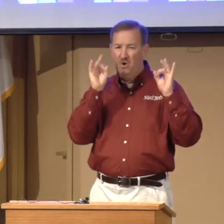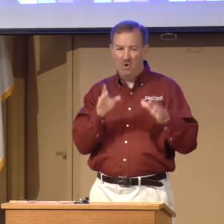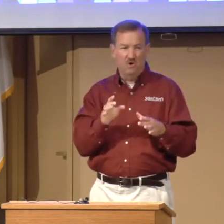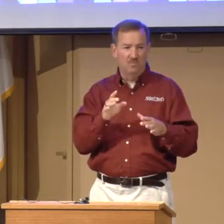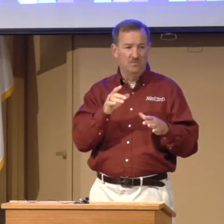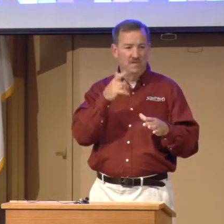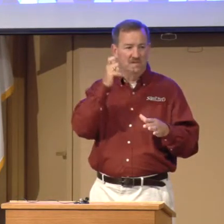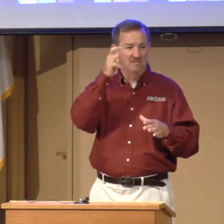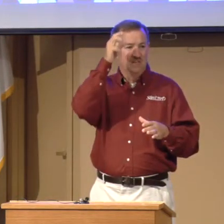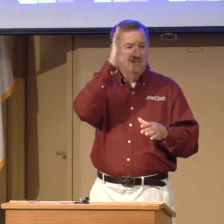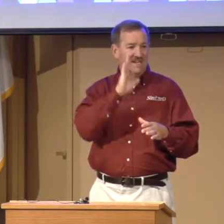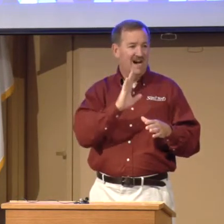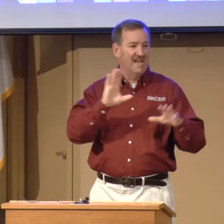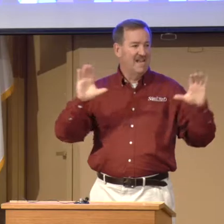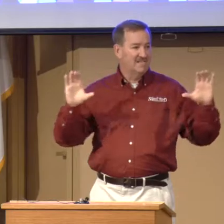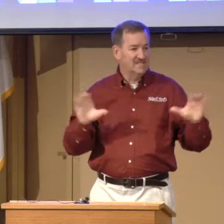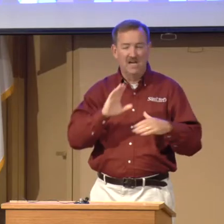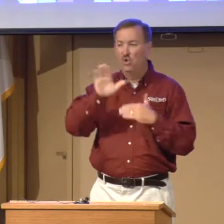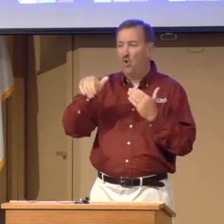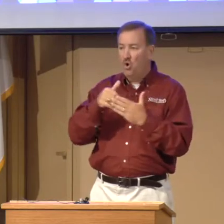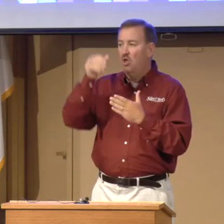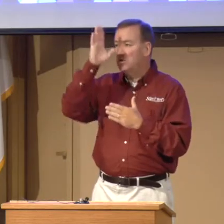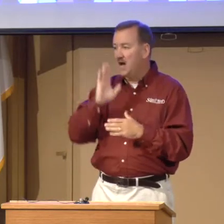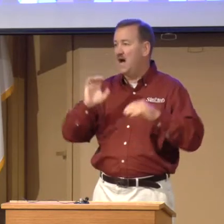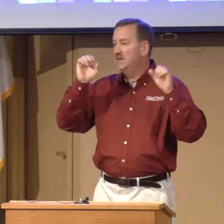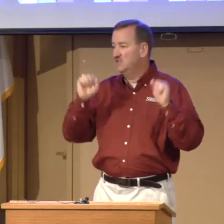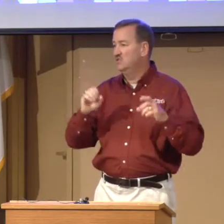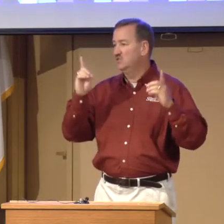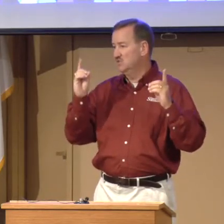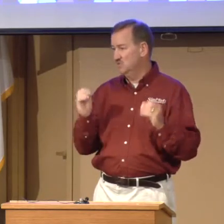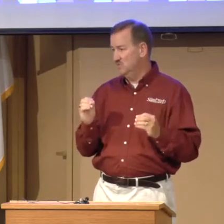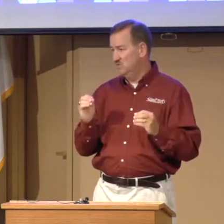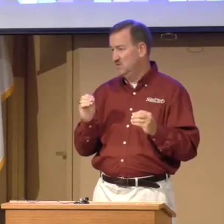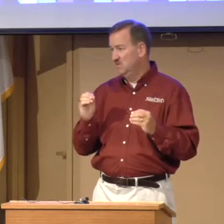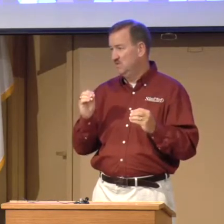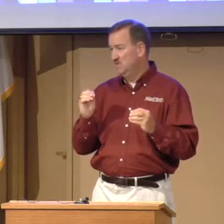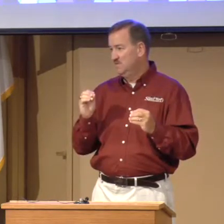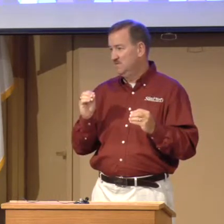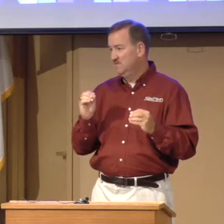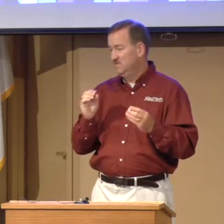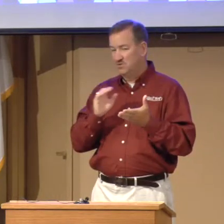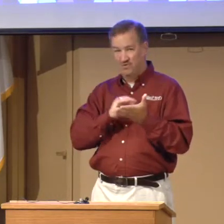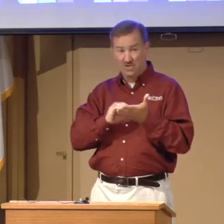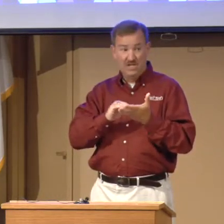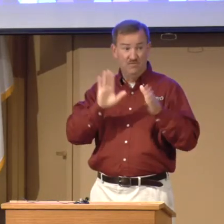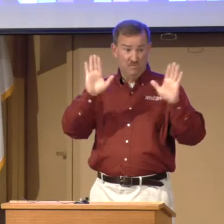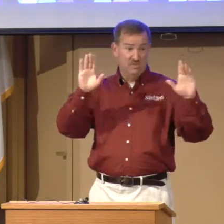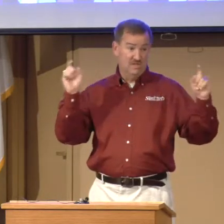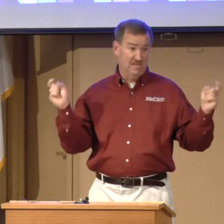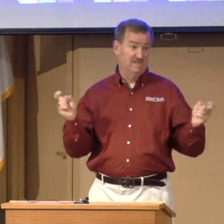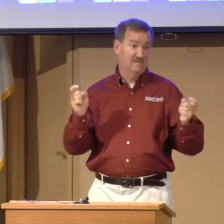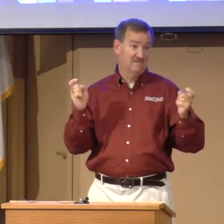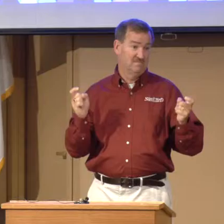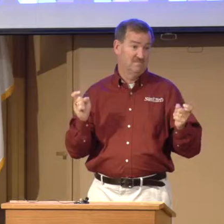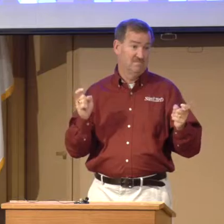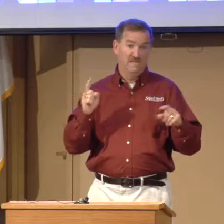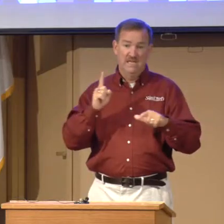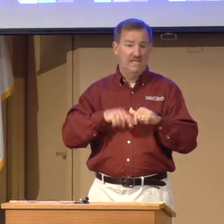horrible because God has done all God could do to forgive your sins. He